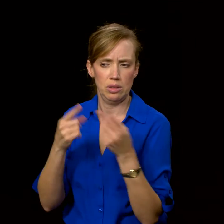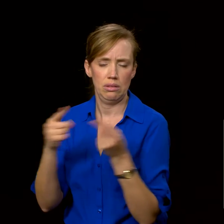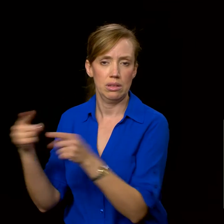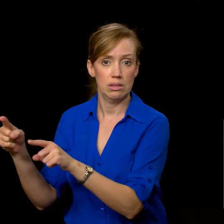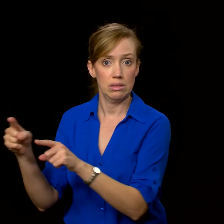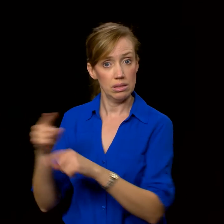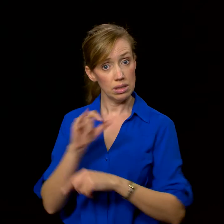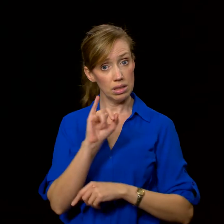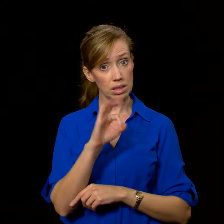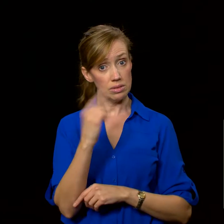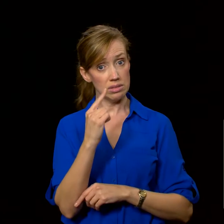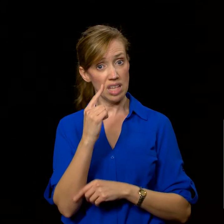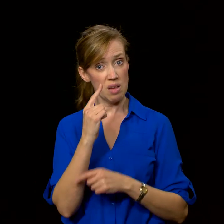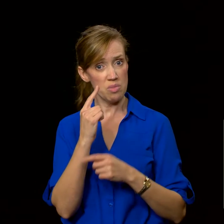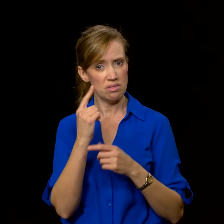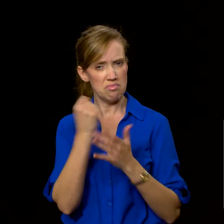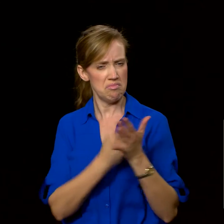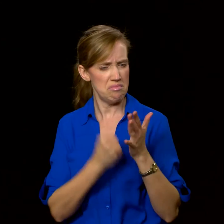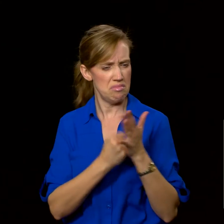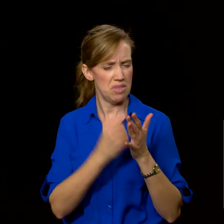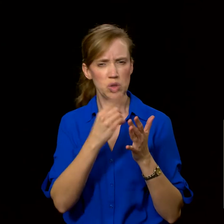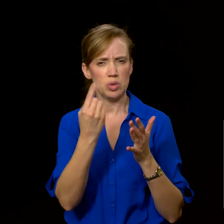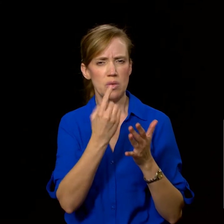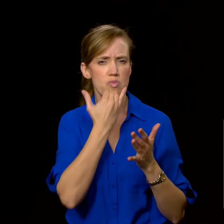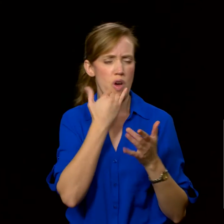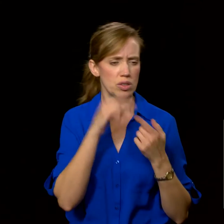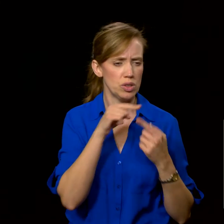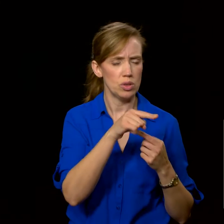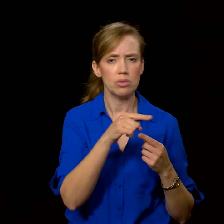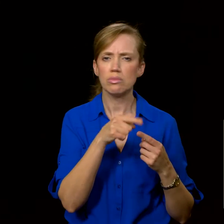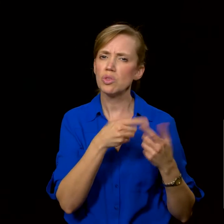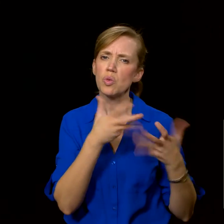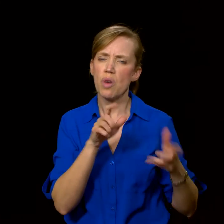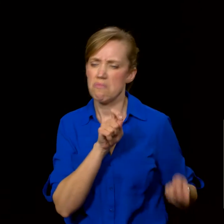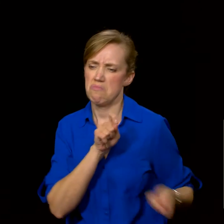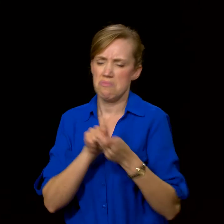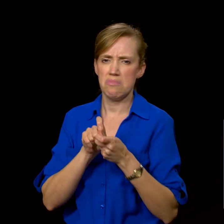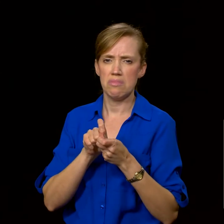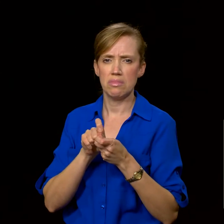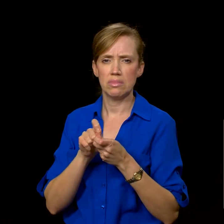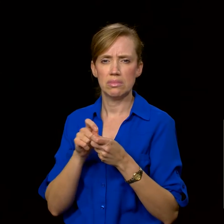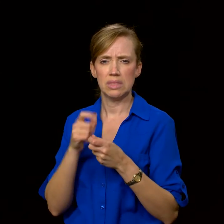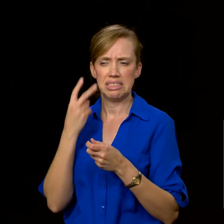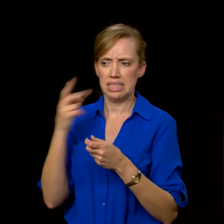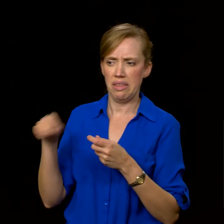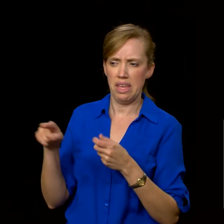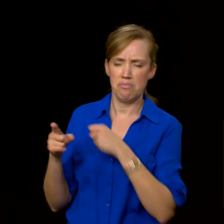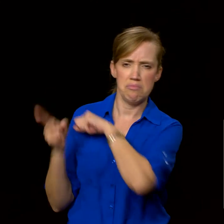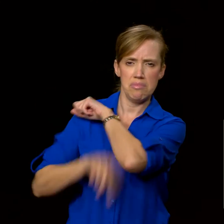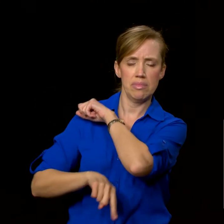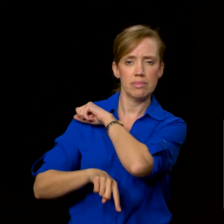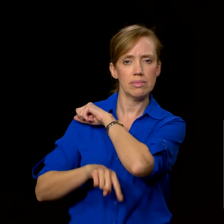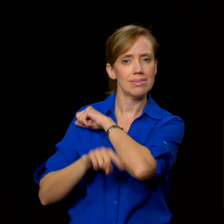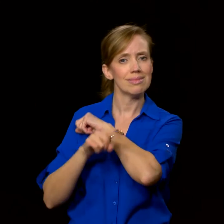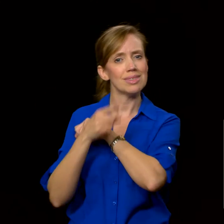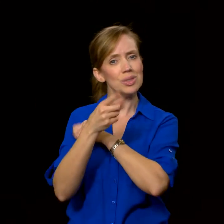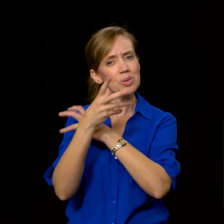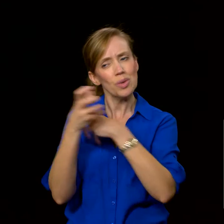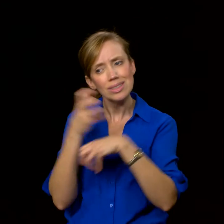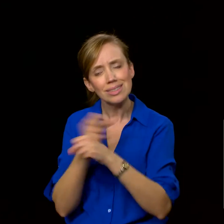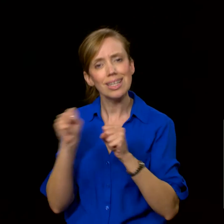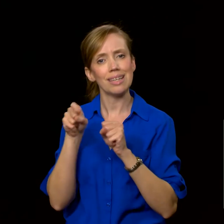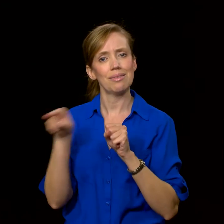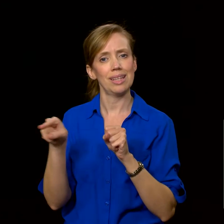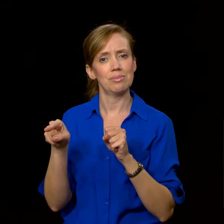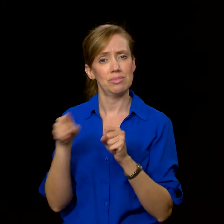If there's someone who's done you wrong, you don't want revenge. You don't want to see them get their comeuppance. You want to see that person